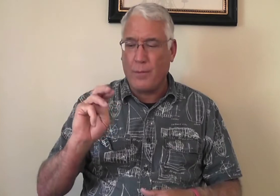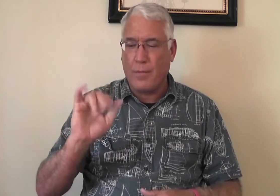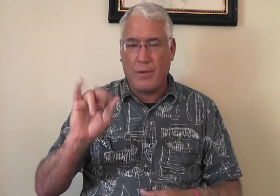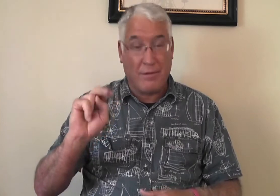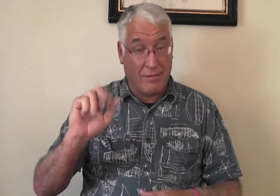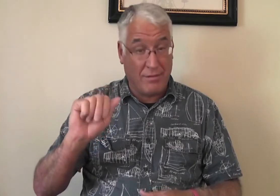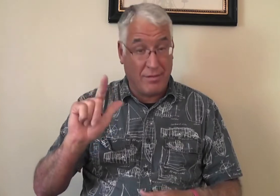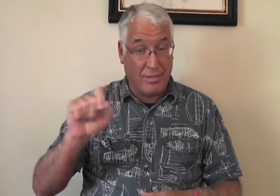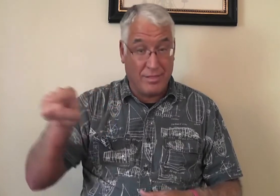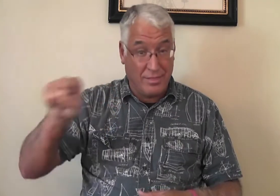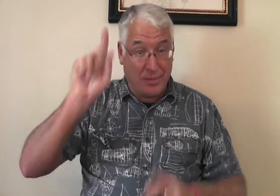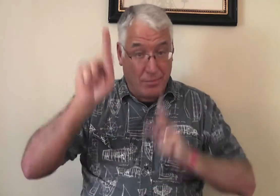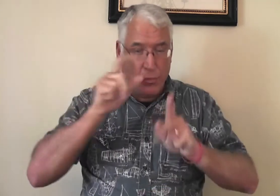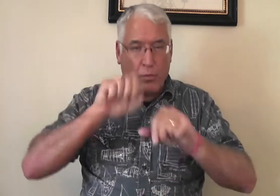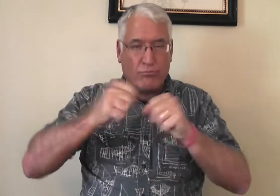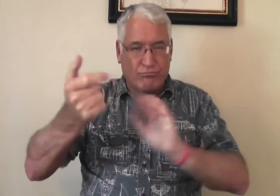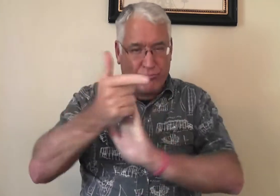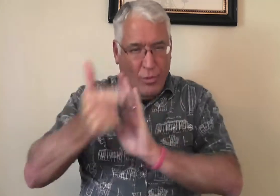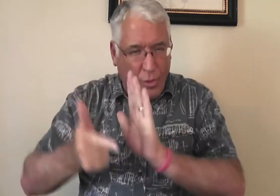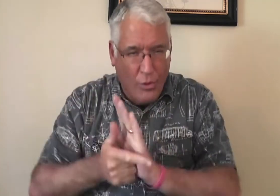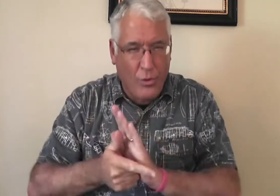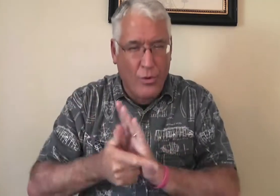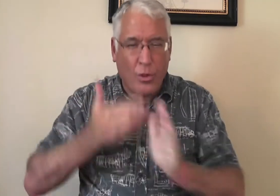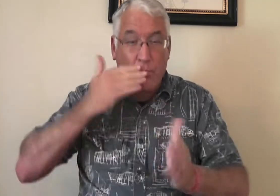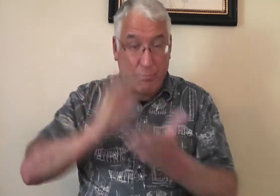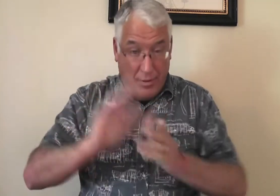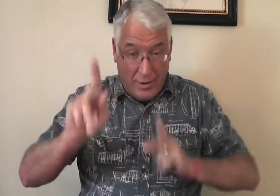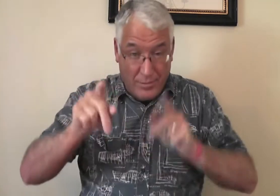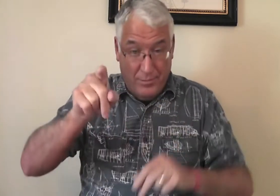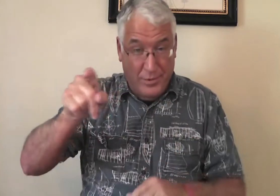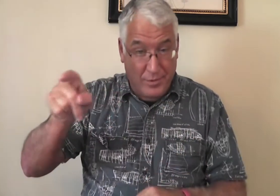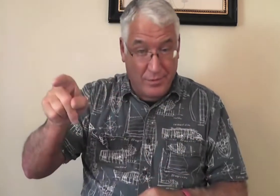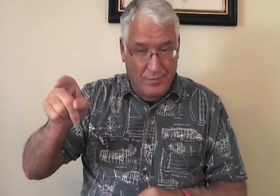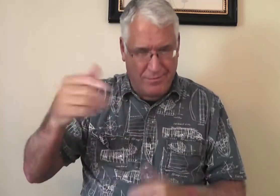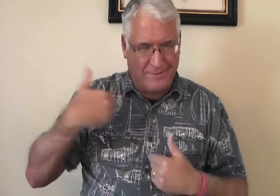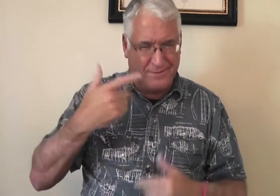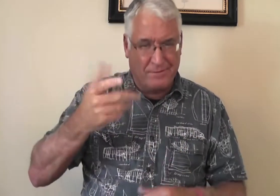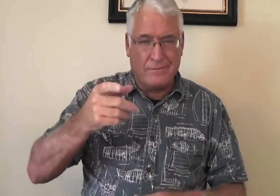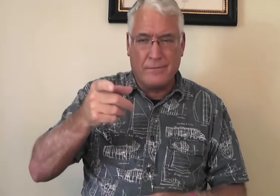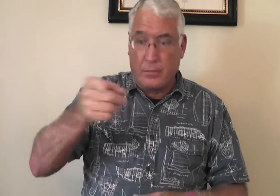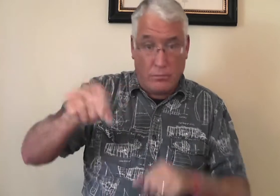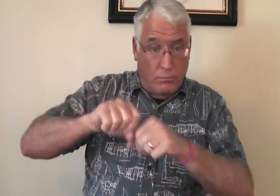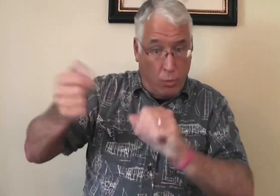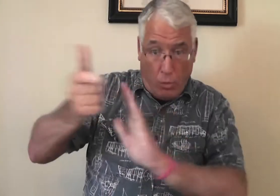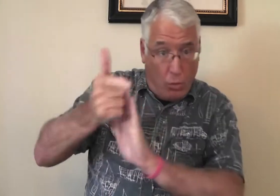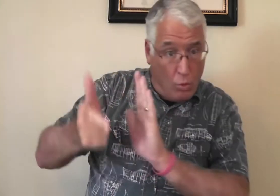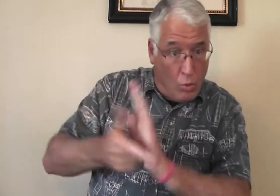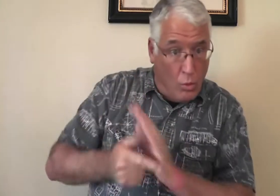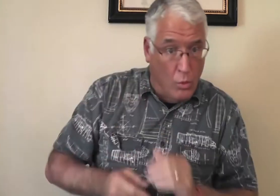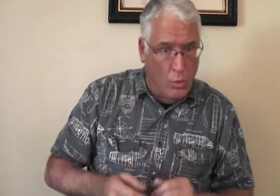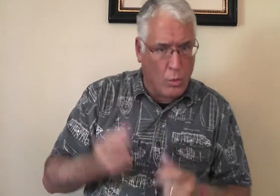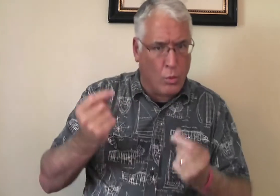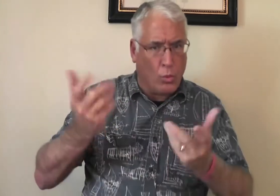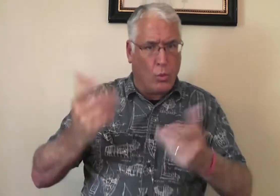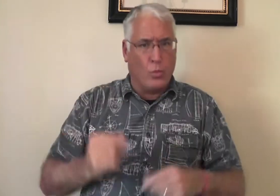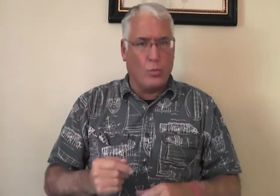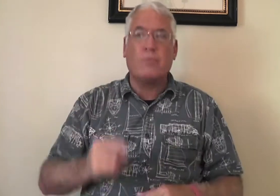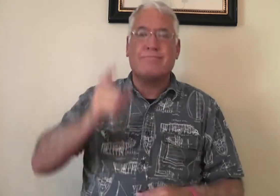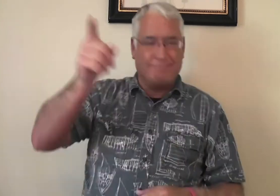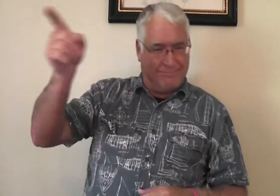had criminals during that time. People who broke the law. These were bad people. And, well, what did they